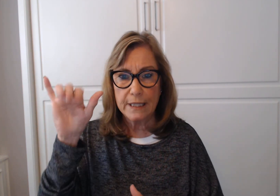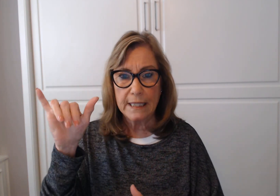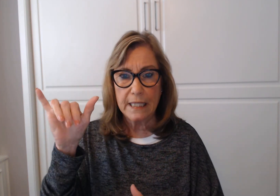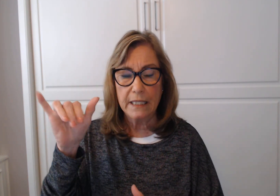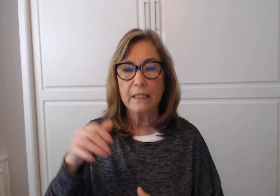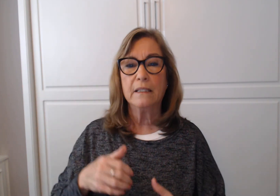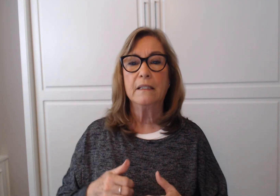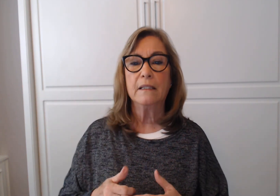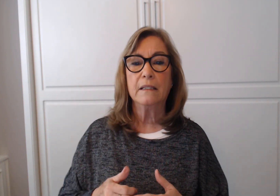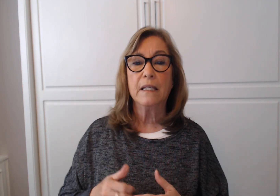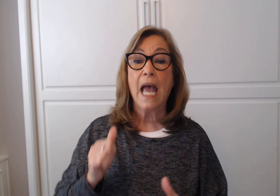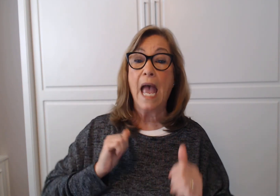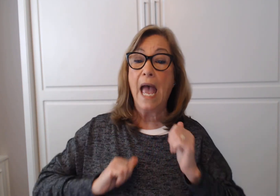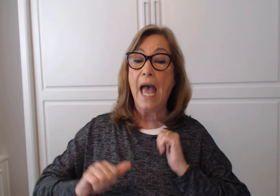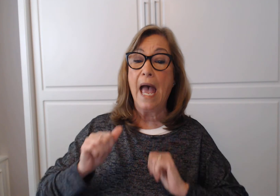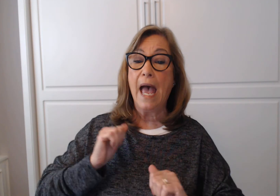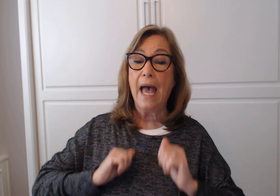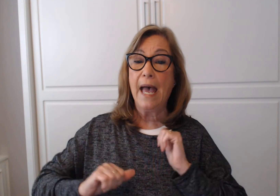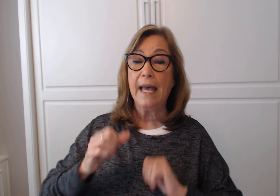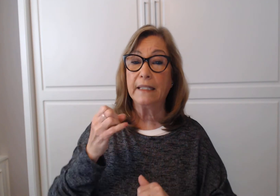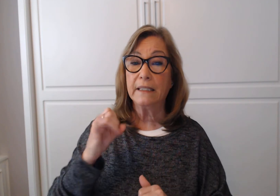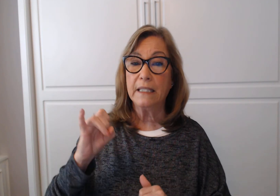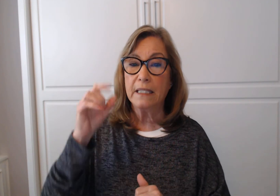Acting. Suspiciously.